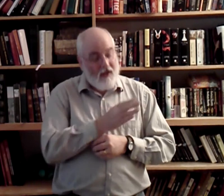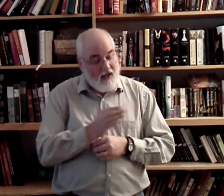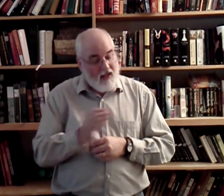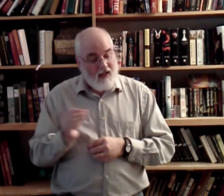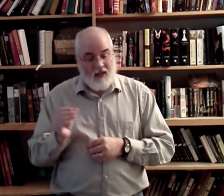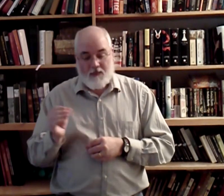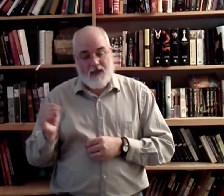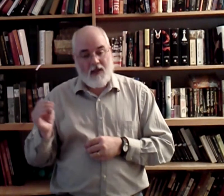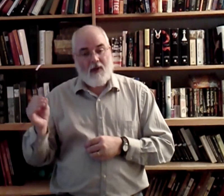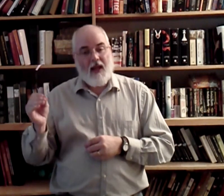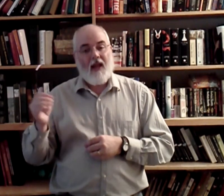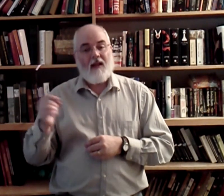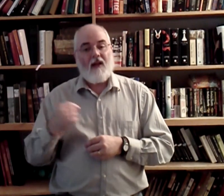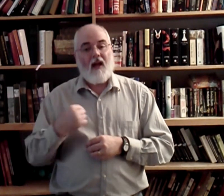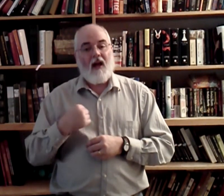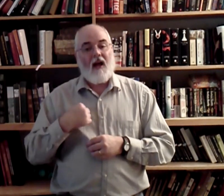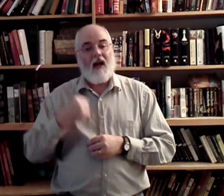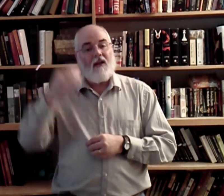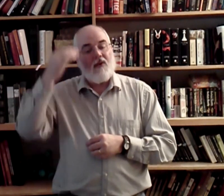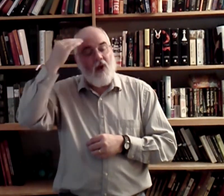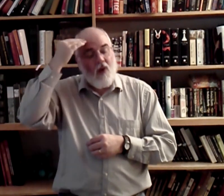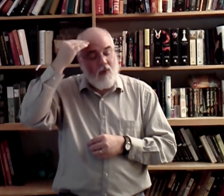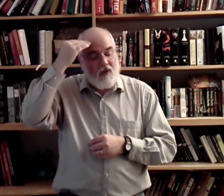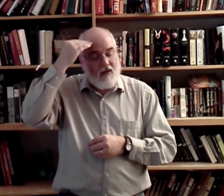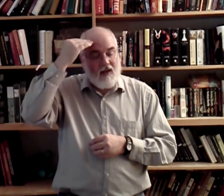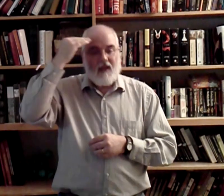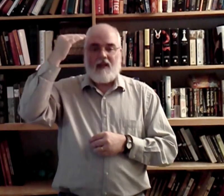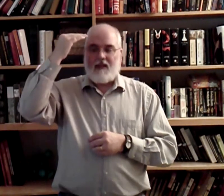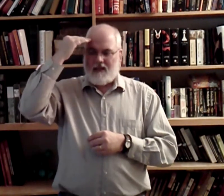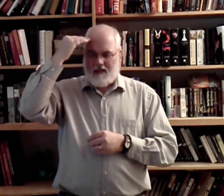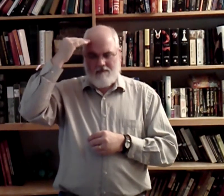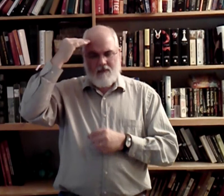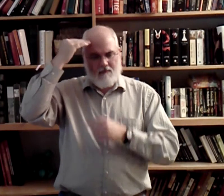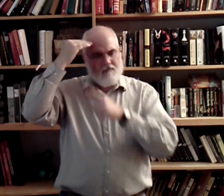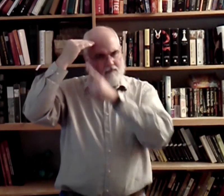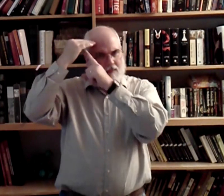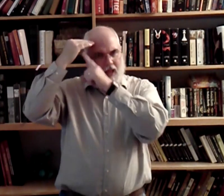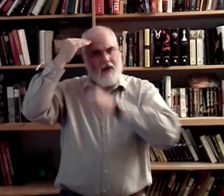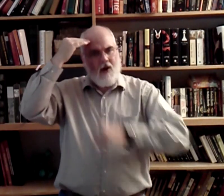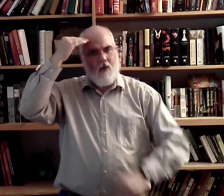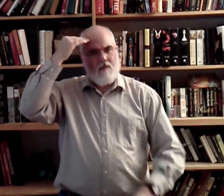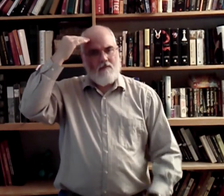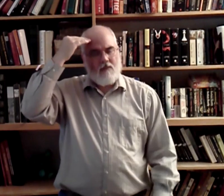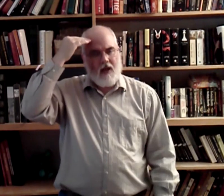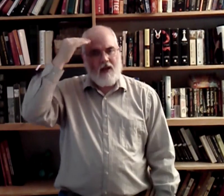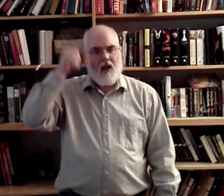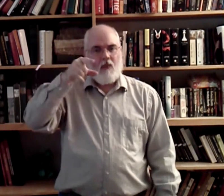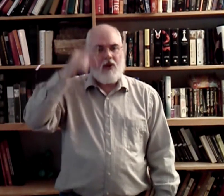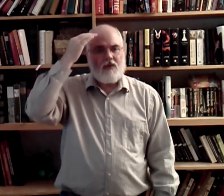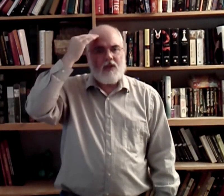it's pretty simple. And I know. This is, I know. Okay? We used this